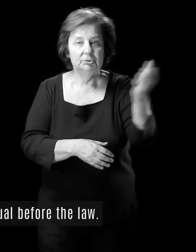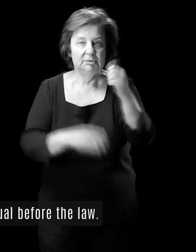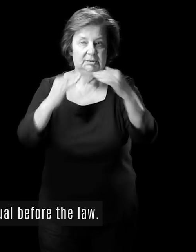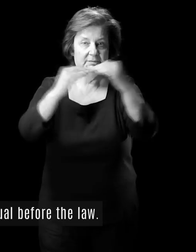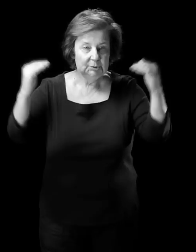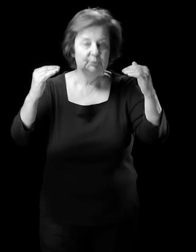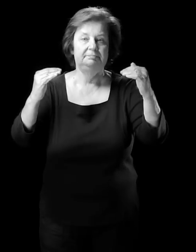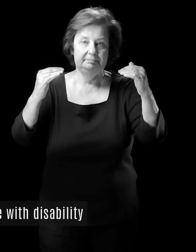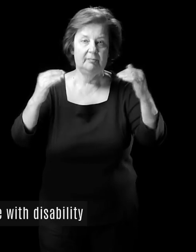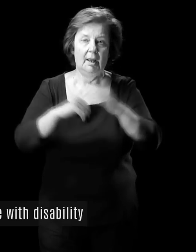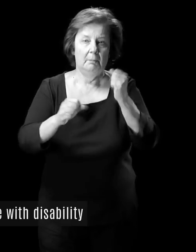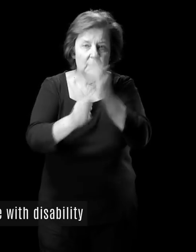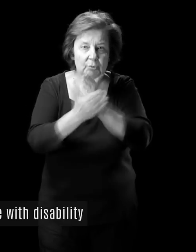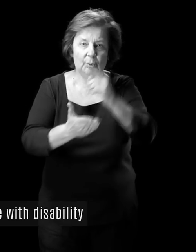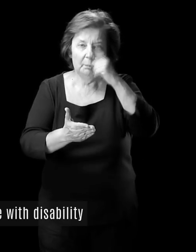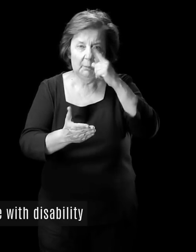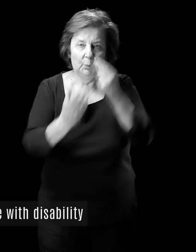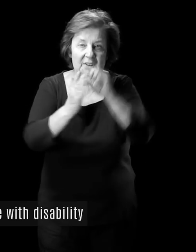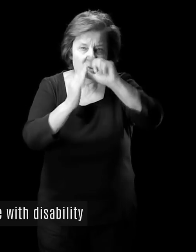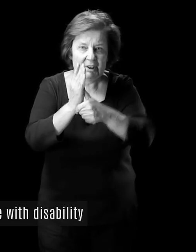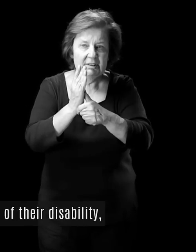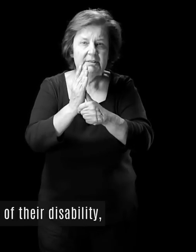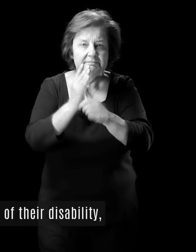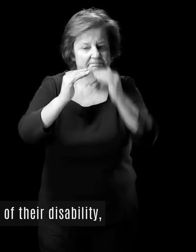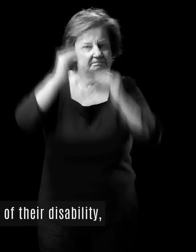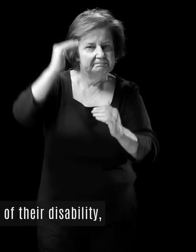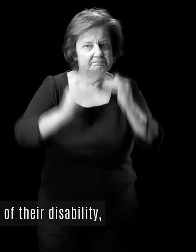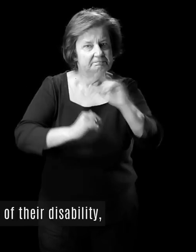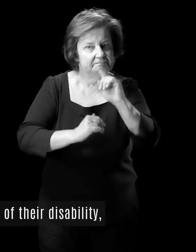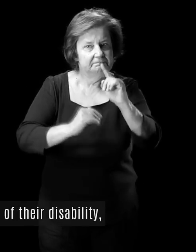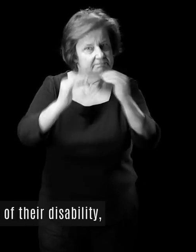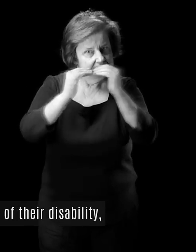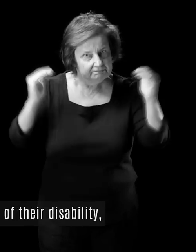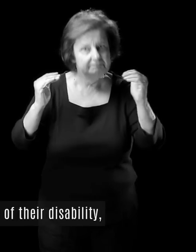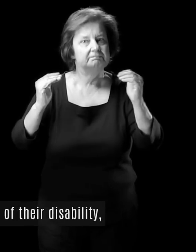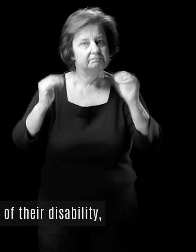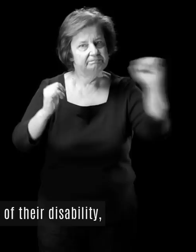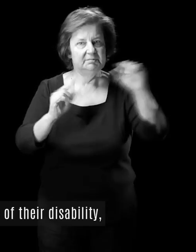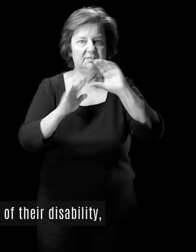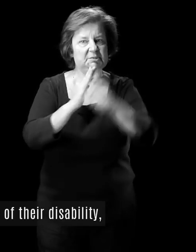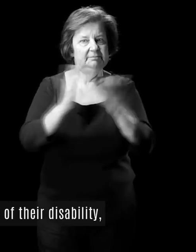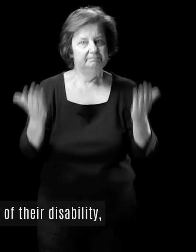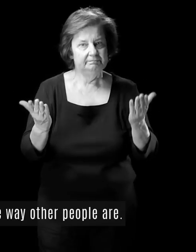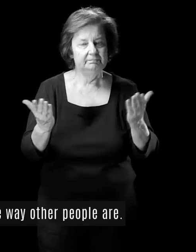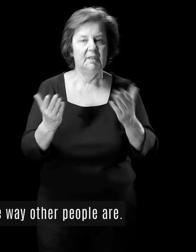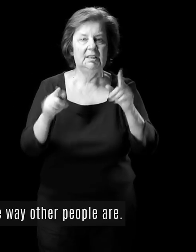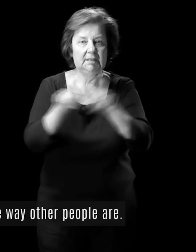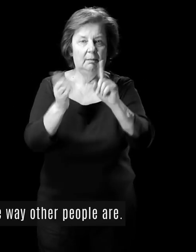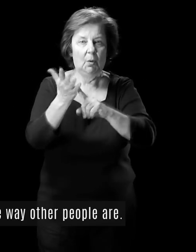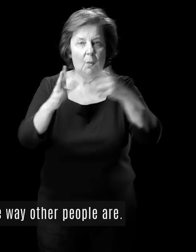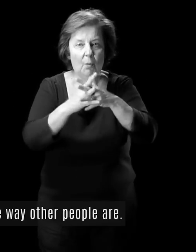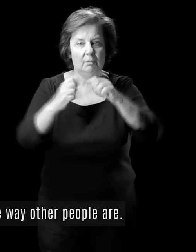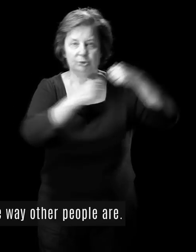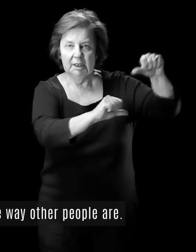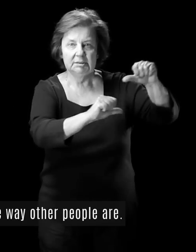before the law. They are to make sure people with disability are not treated unfairly just because of their disability, and are